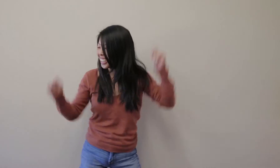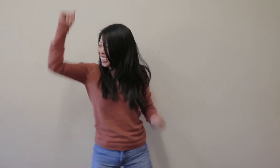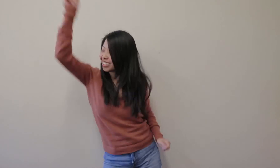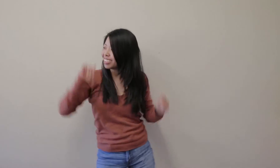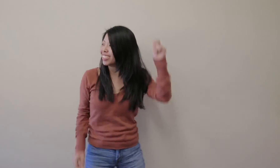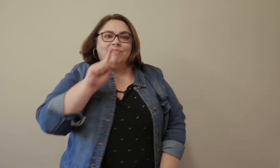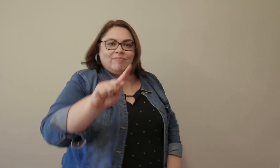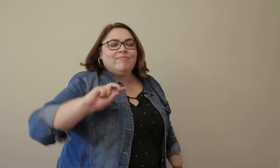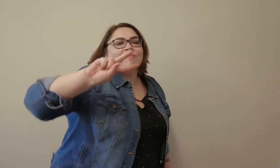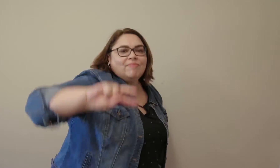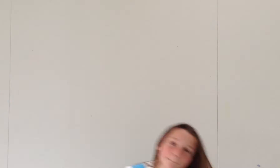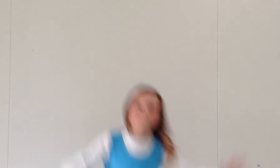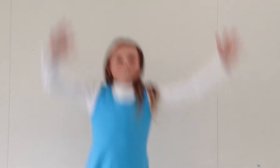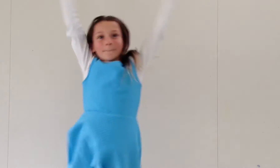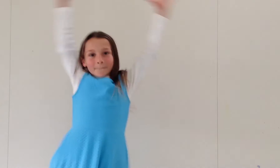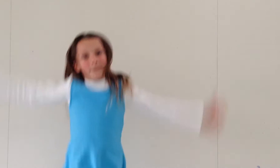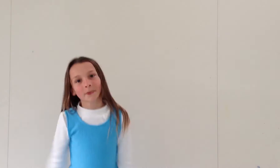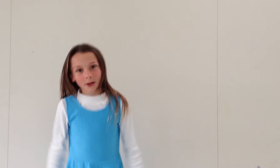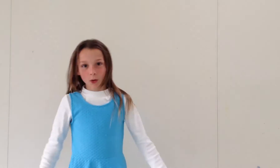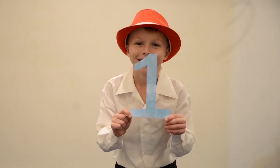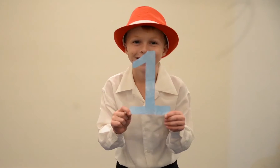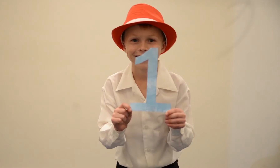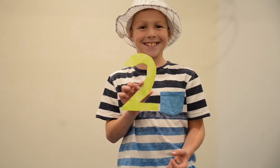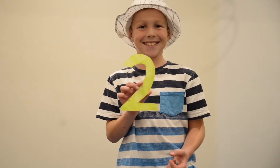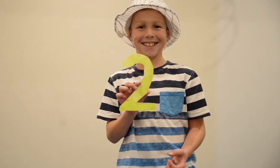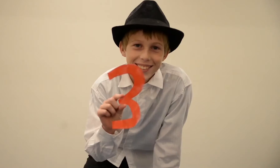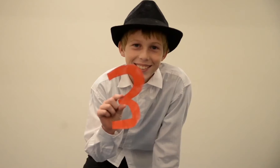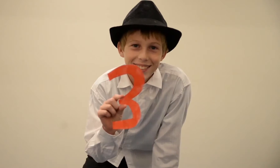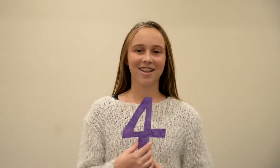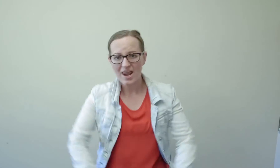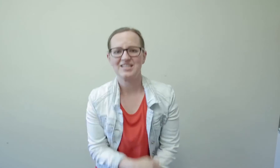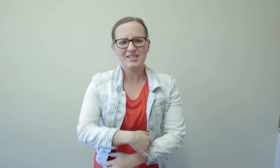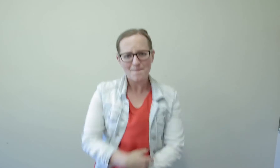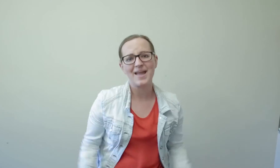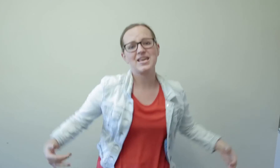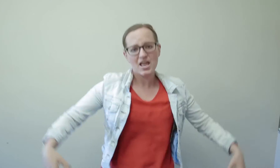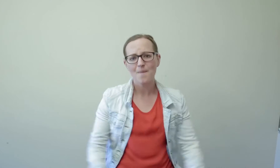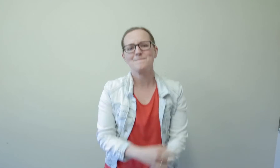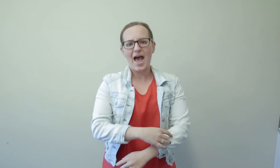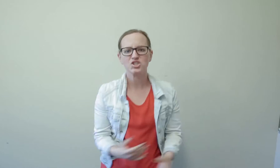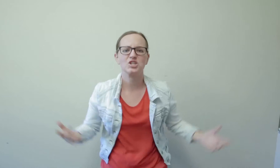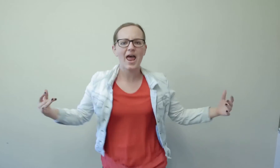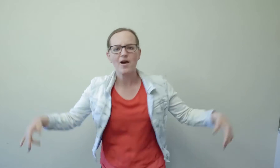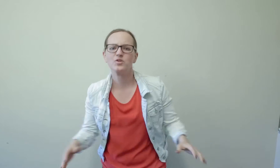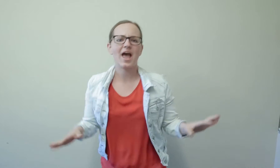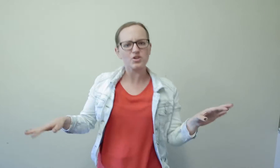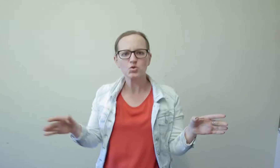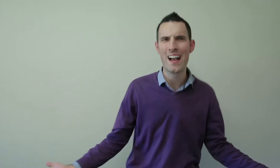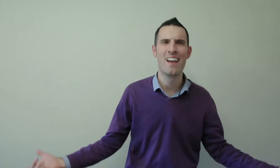three Yeah, one, two, uh, one, two, three When I sit back and imagine Life without you, I